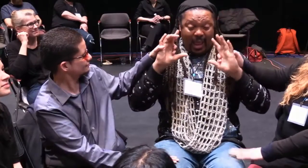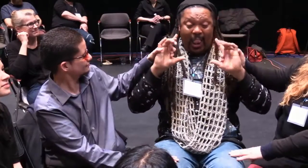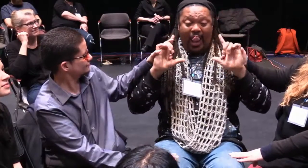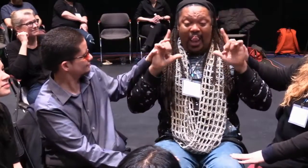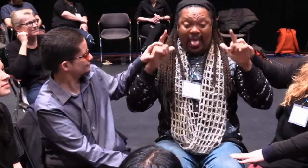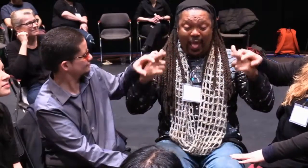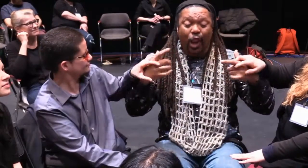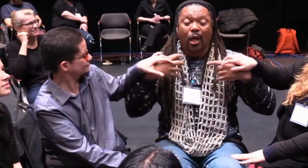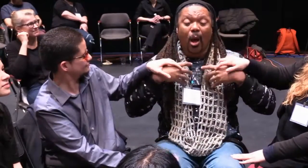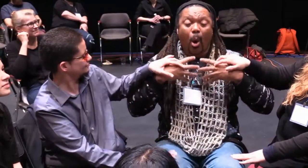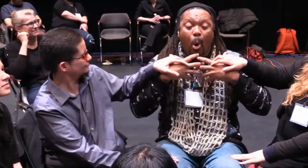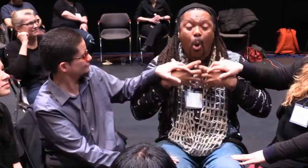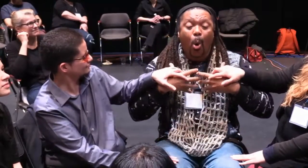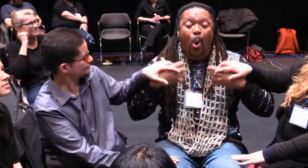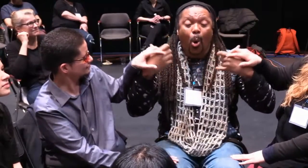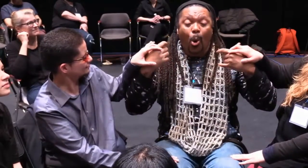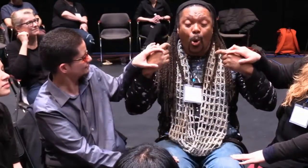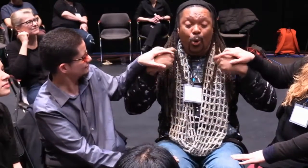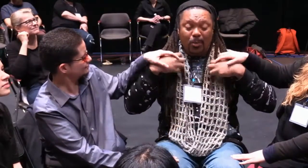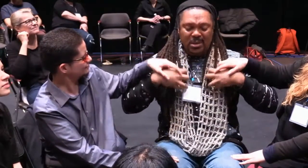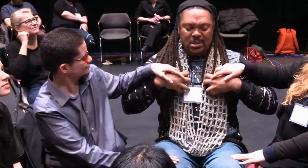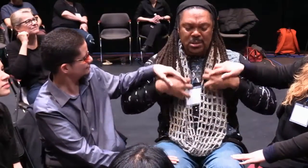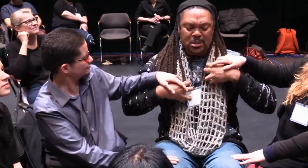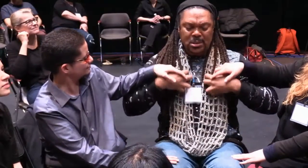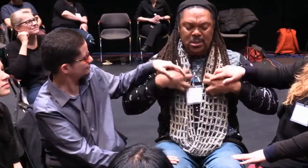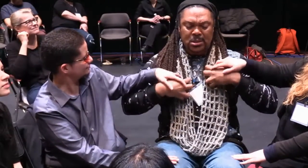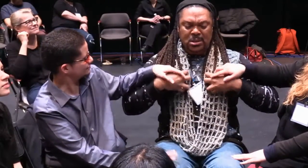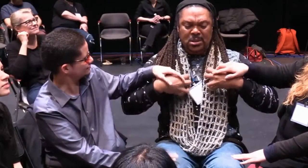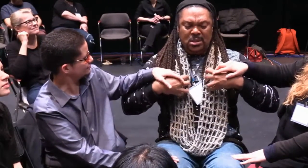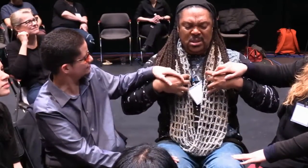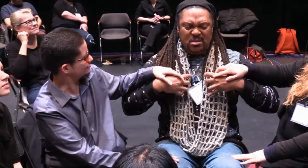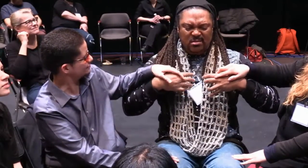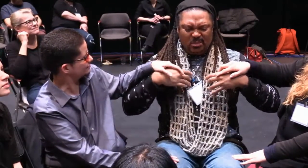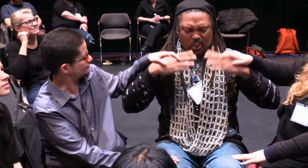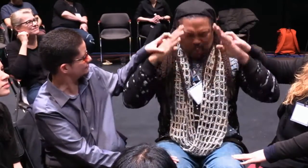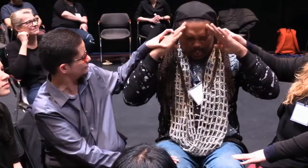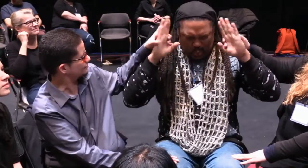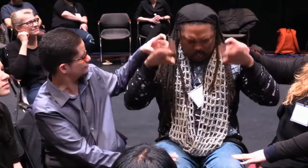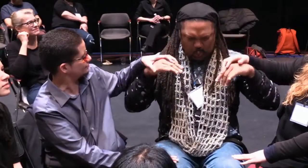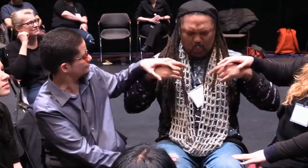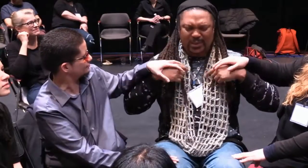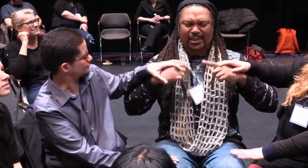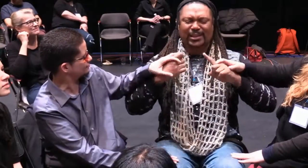acknowledge that identity first and foremost. Now, as I got older,